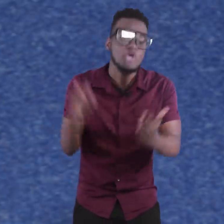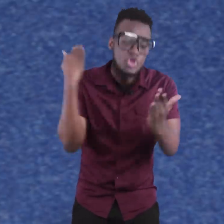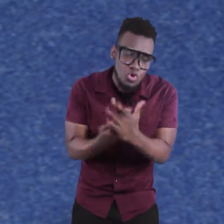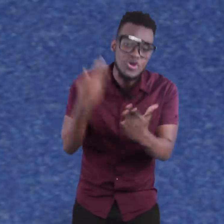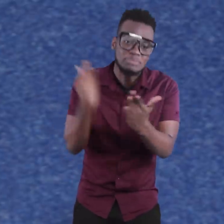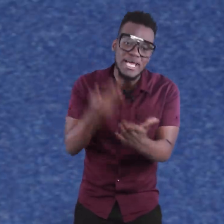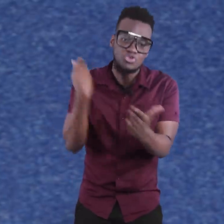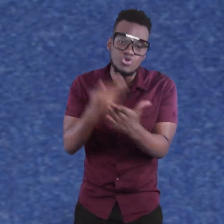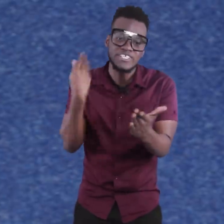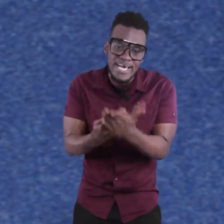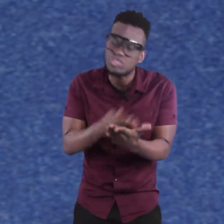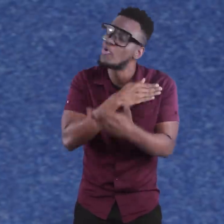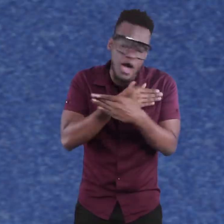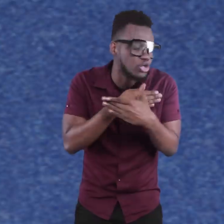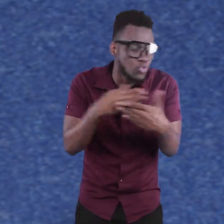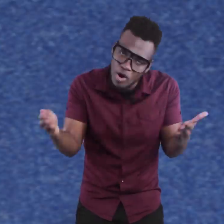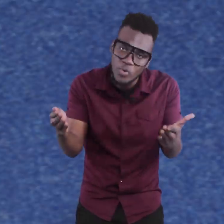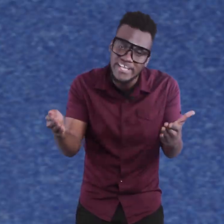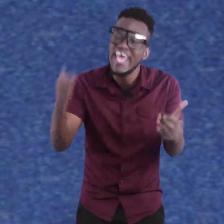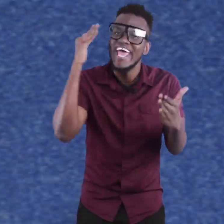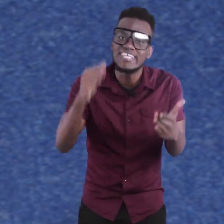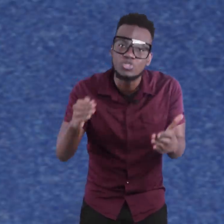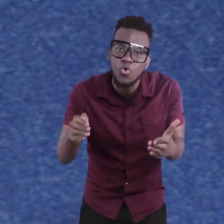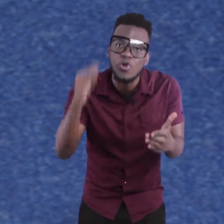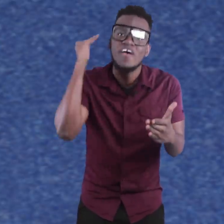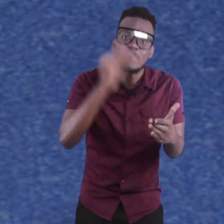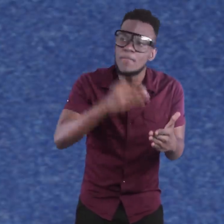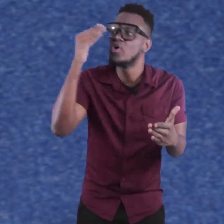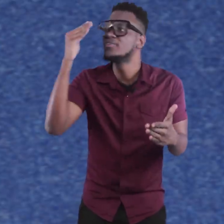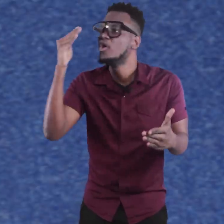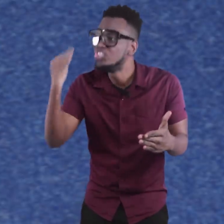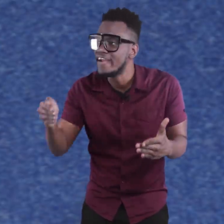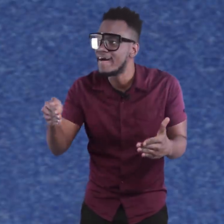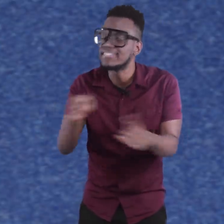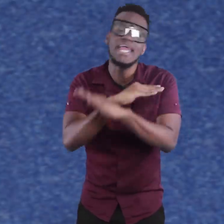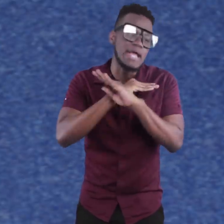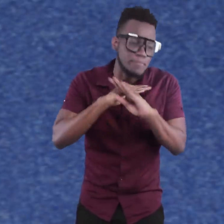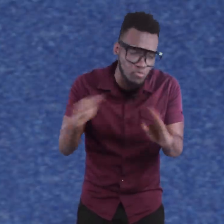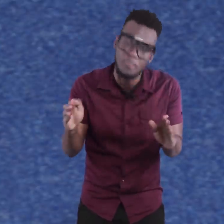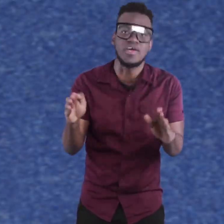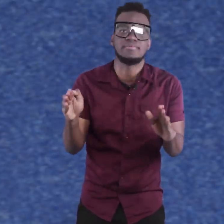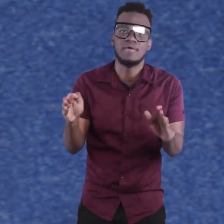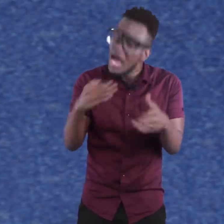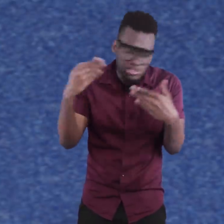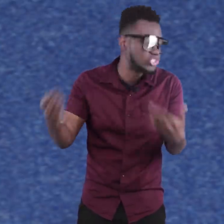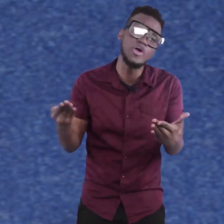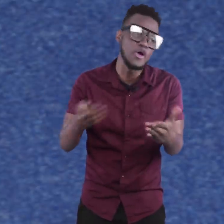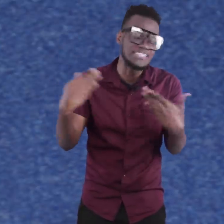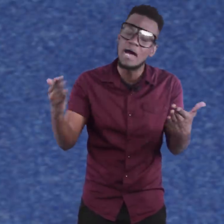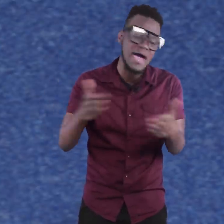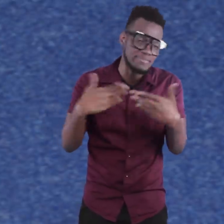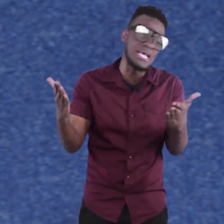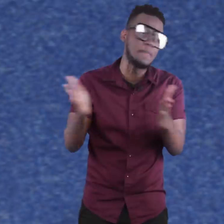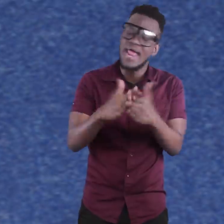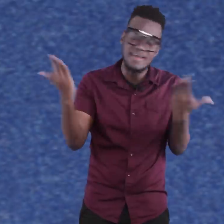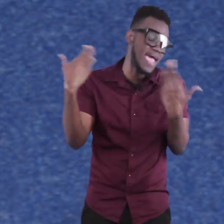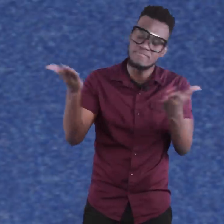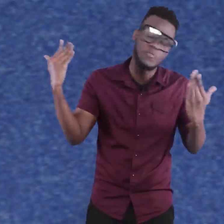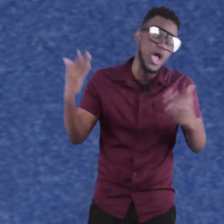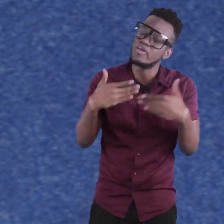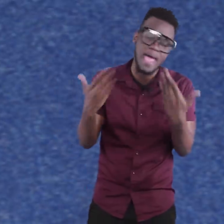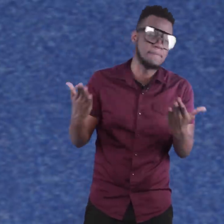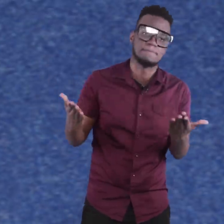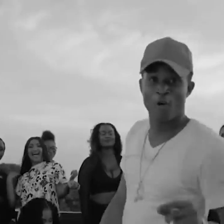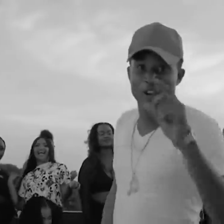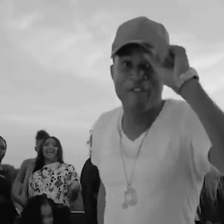unisex. The youth them say it's unisex so you to just work with it. It is cool for both genders and it's appropriate. And just so it goes. The song is bad it. The song is bad and